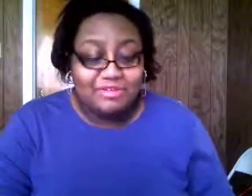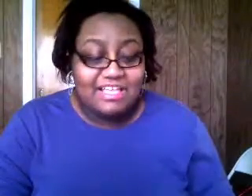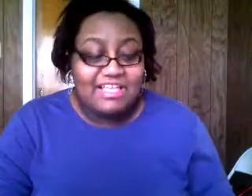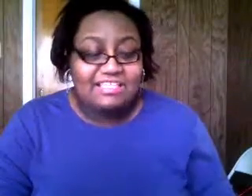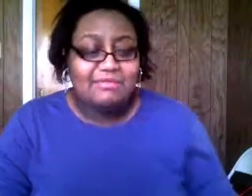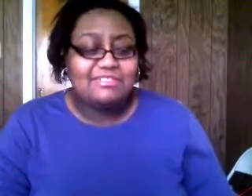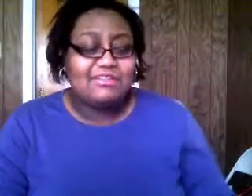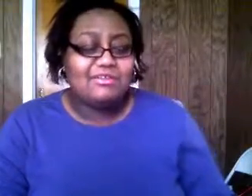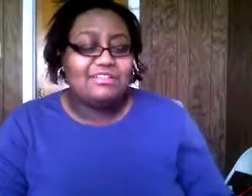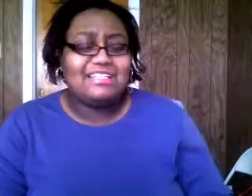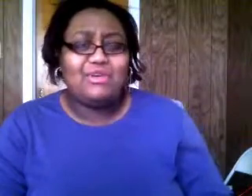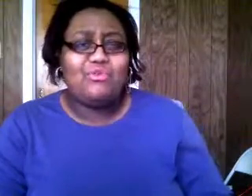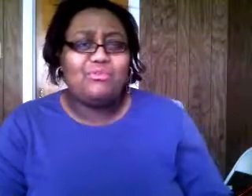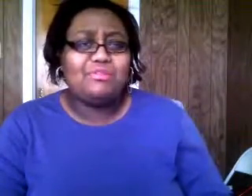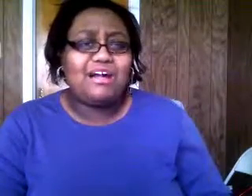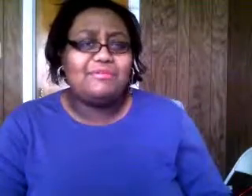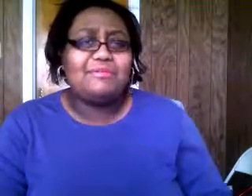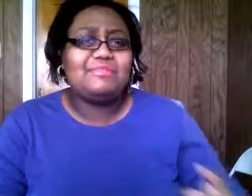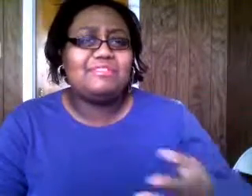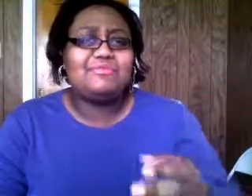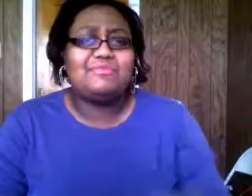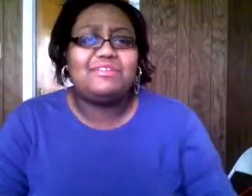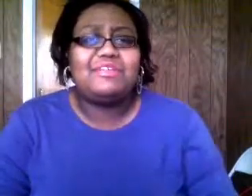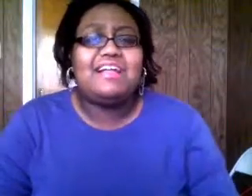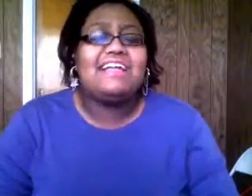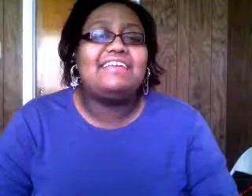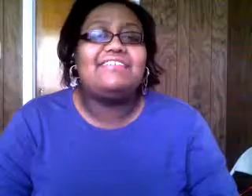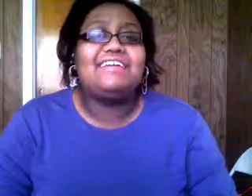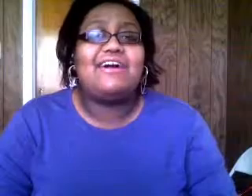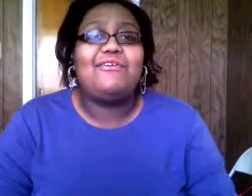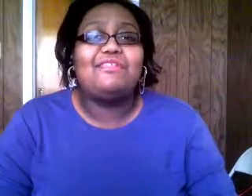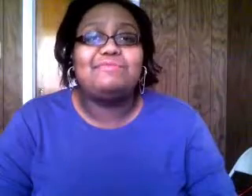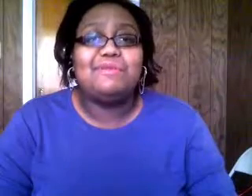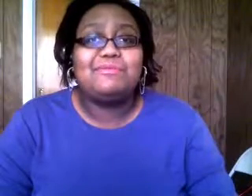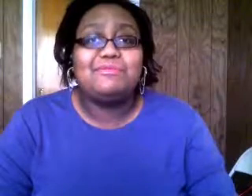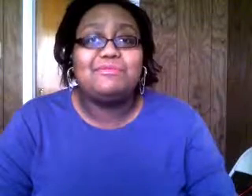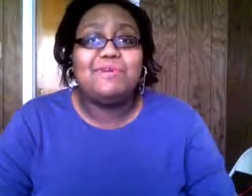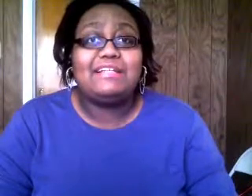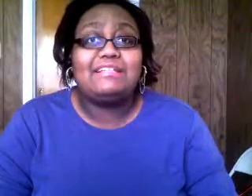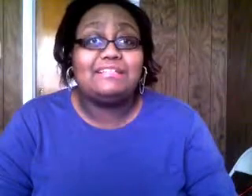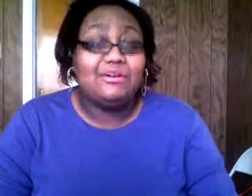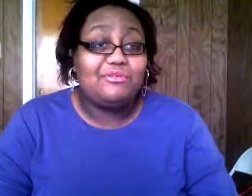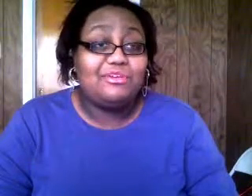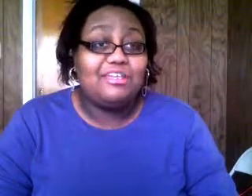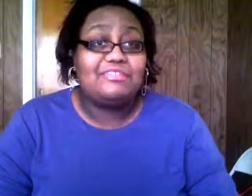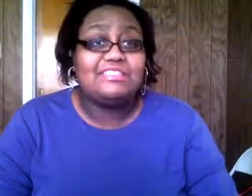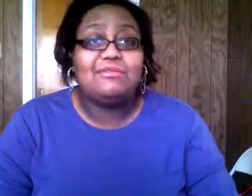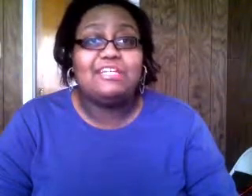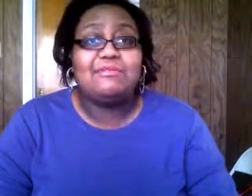it's almost like it looks like a whole block of people it was so weird you know like all these people who i didn't know you know someone neighbors